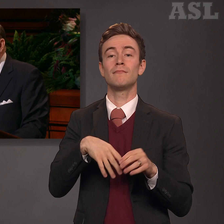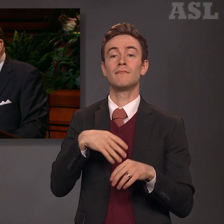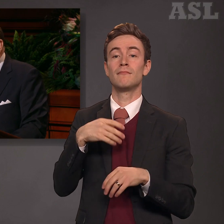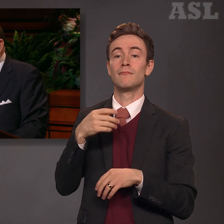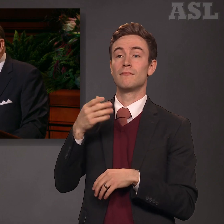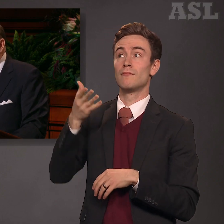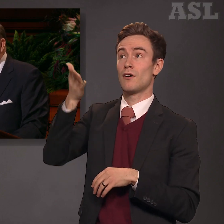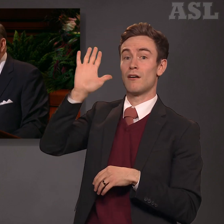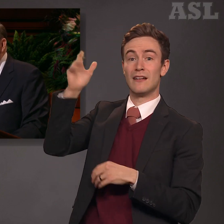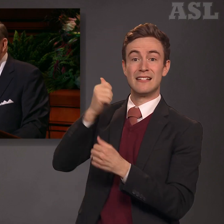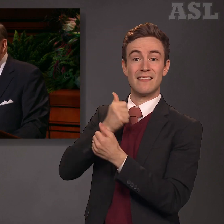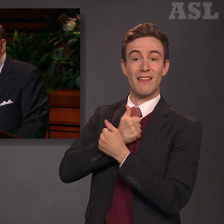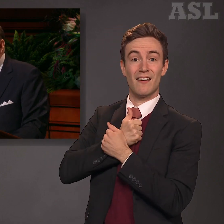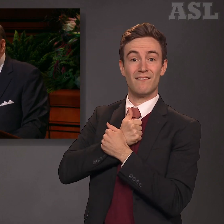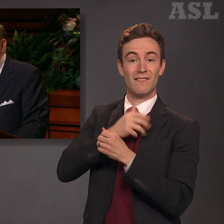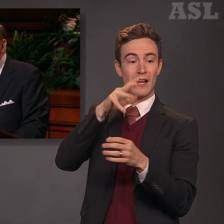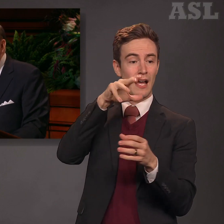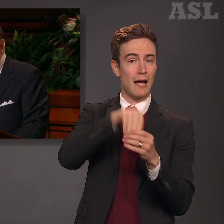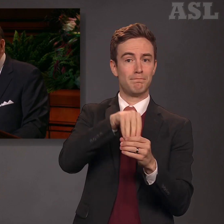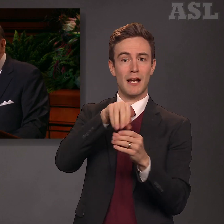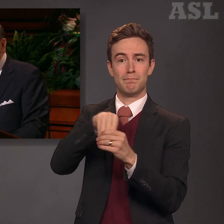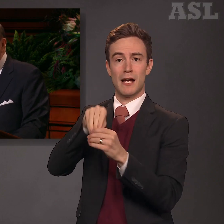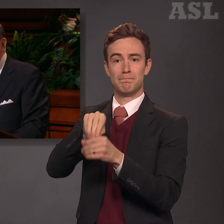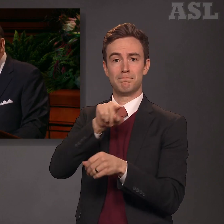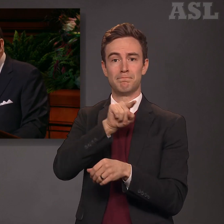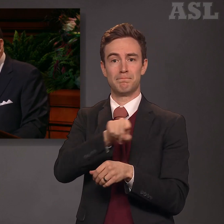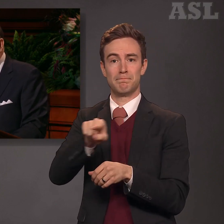God did dwell in the hearts of the people.